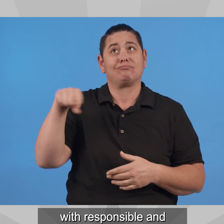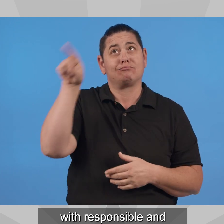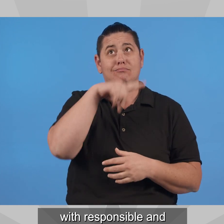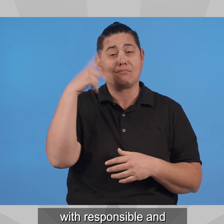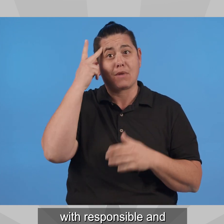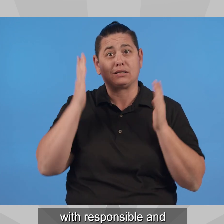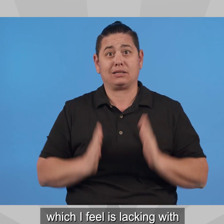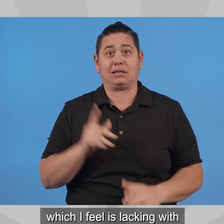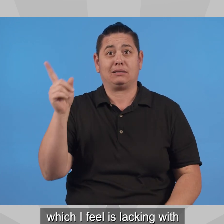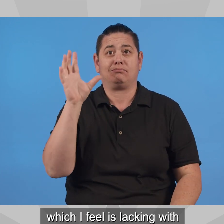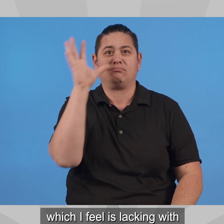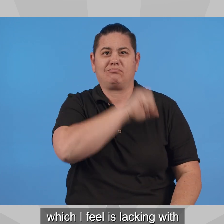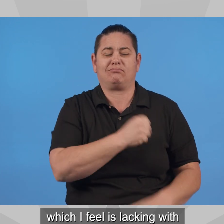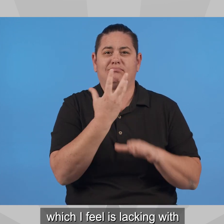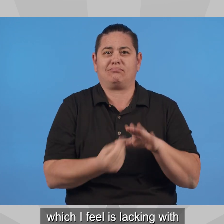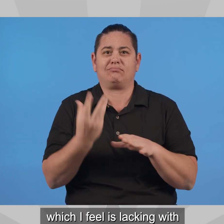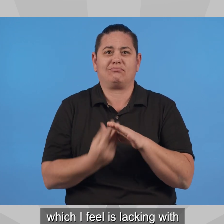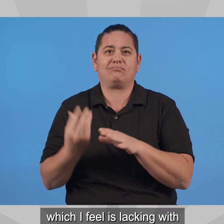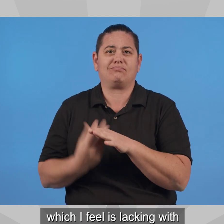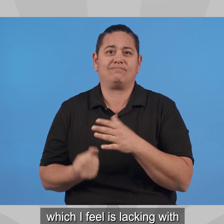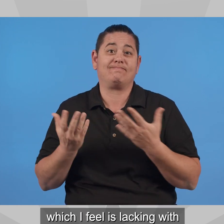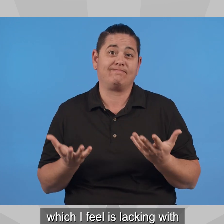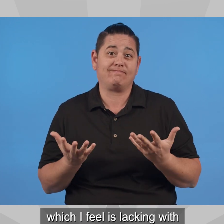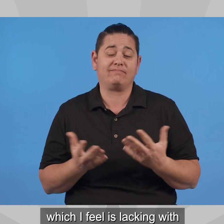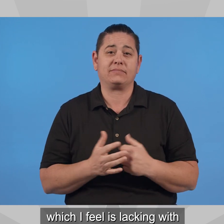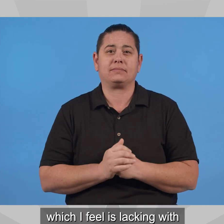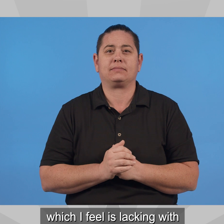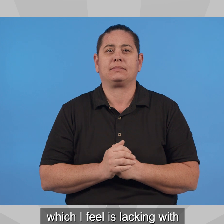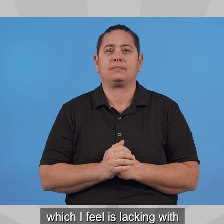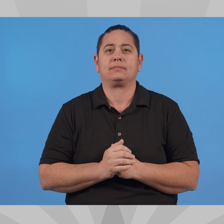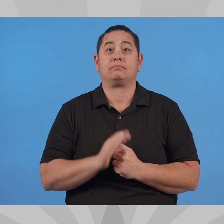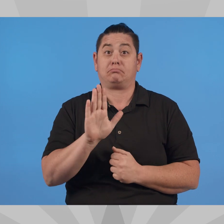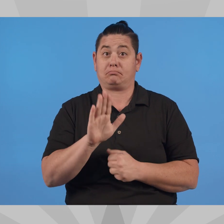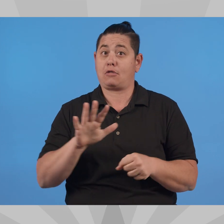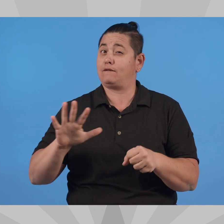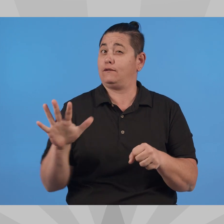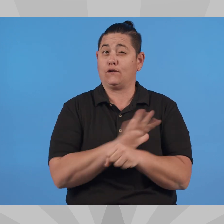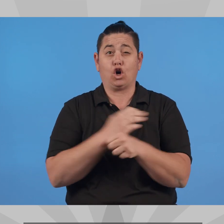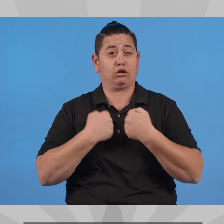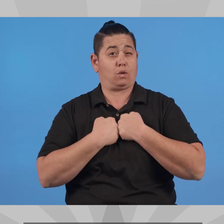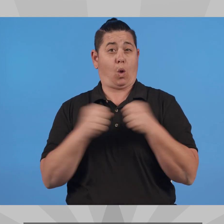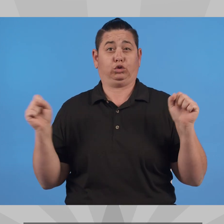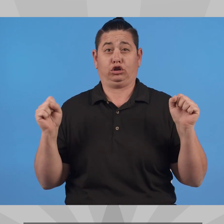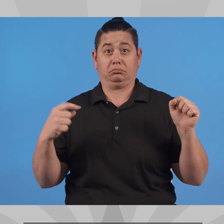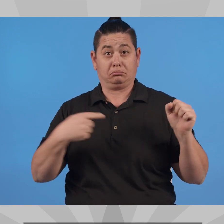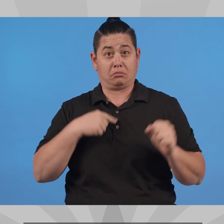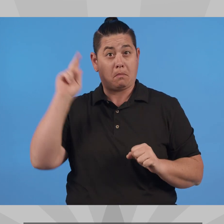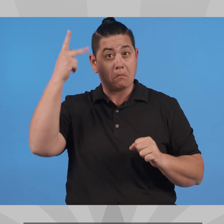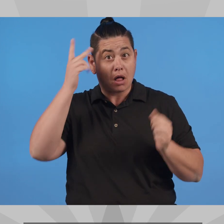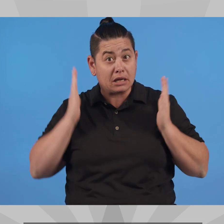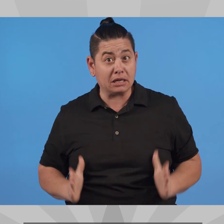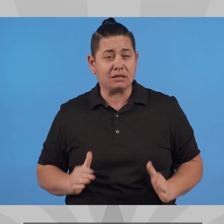representation, which I feel is lacking with some of today's politicians. Full disclosure,